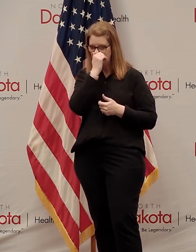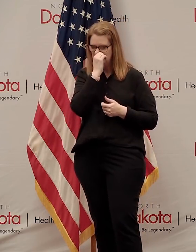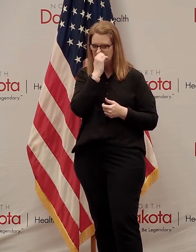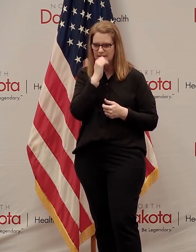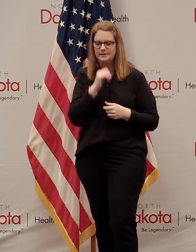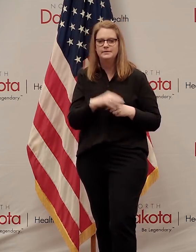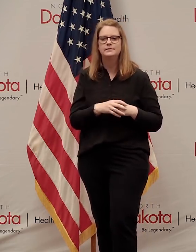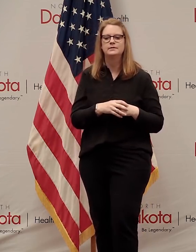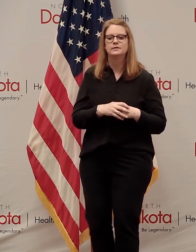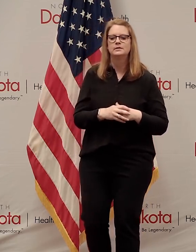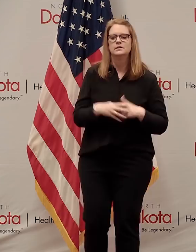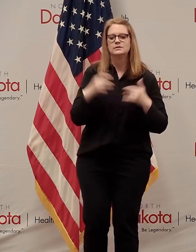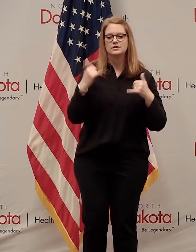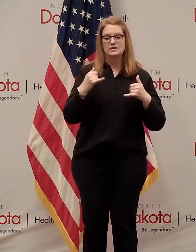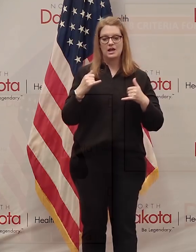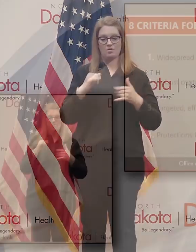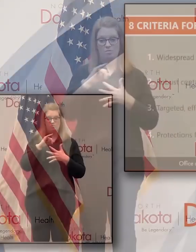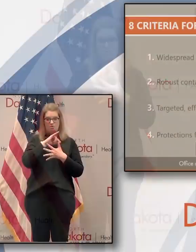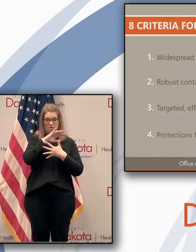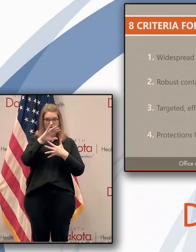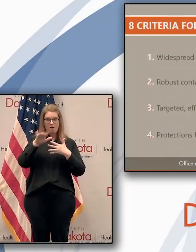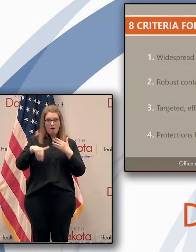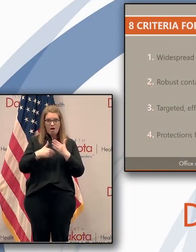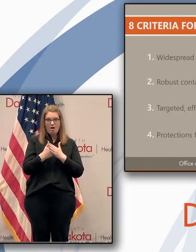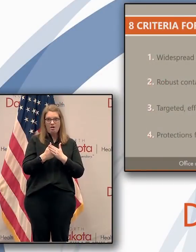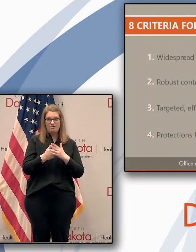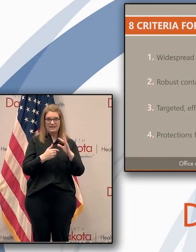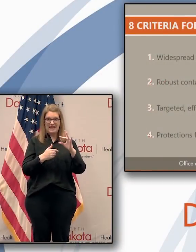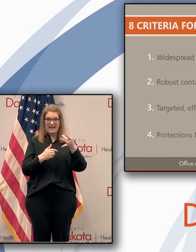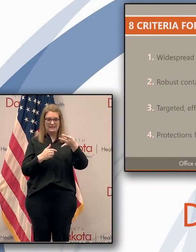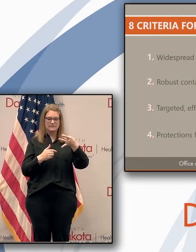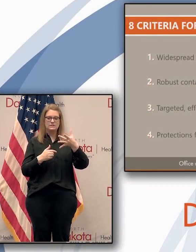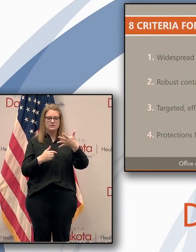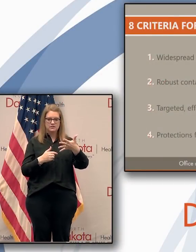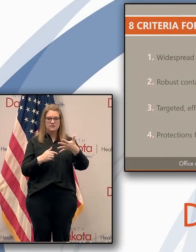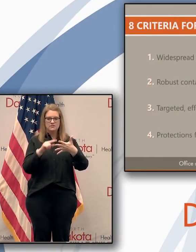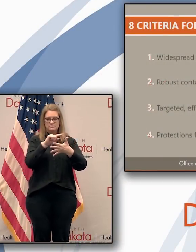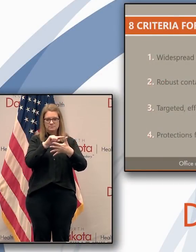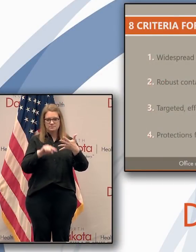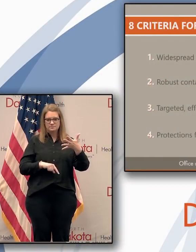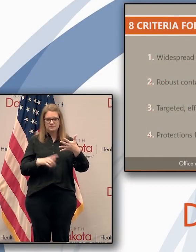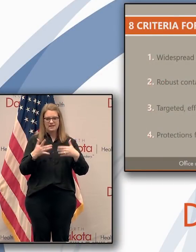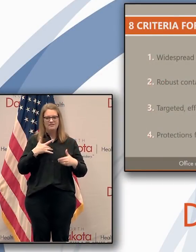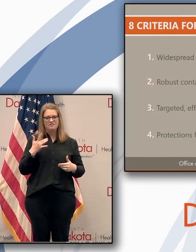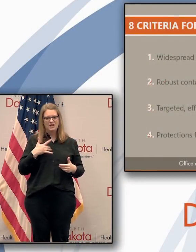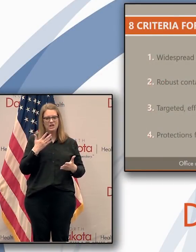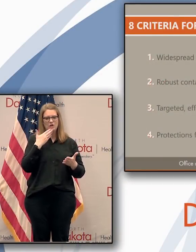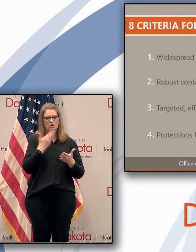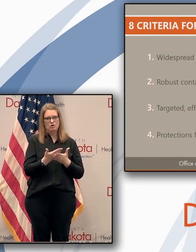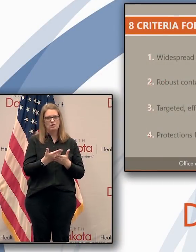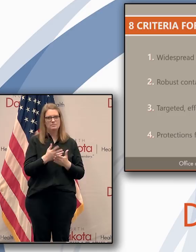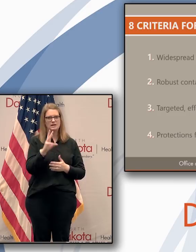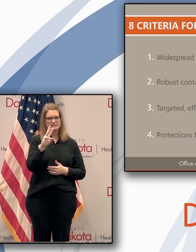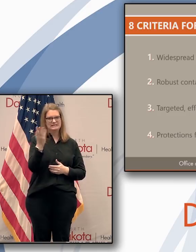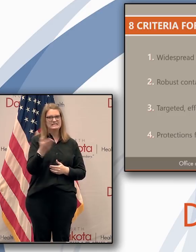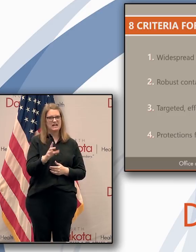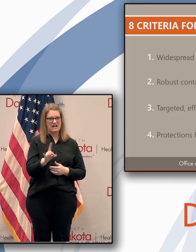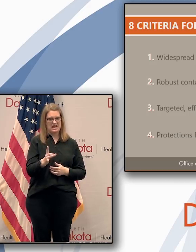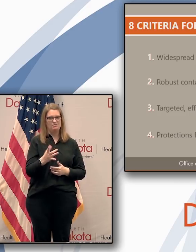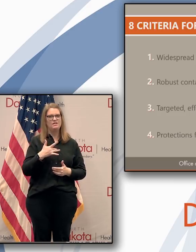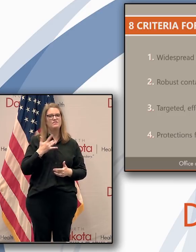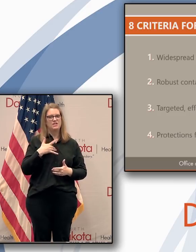when we bring them all up together. Then in terms of sort of checking the boxes, I would say that we feel really good about six out of eight of these.